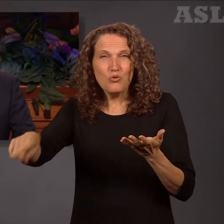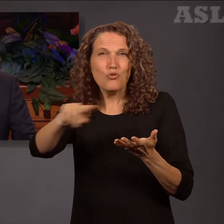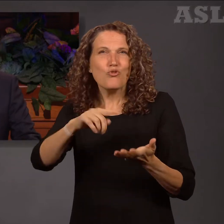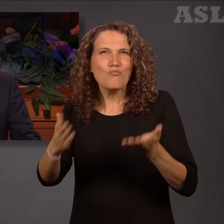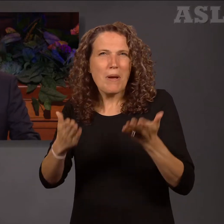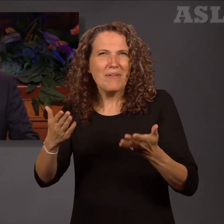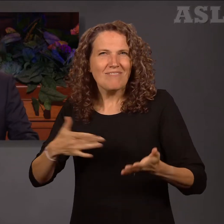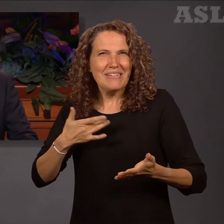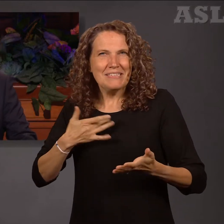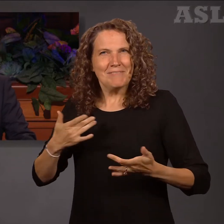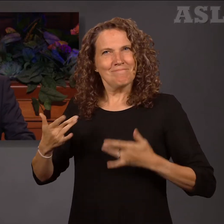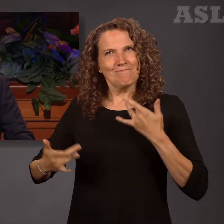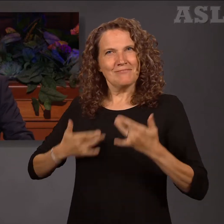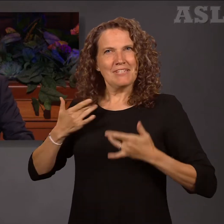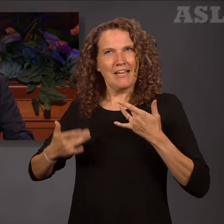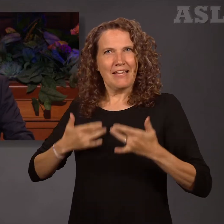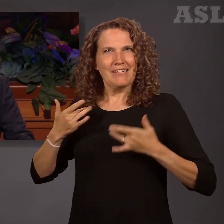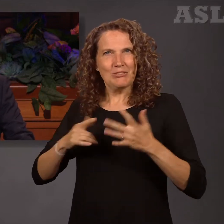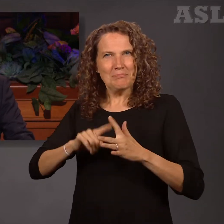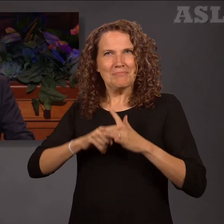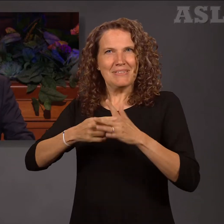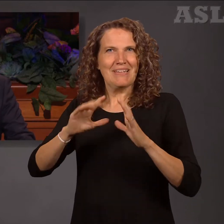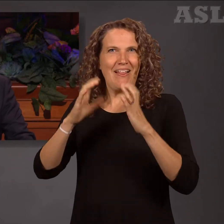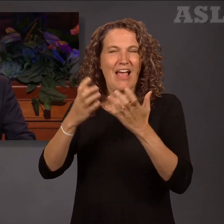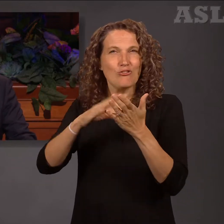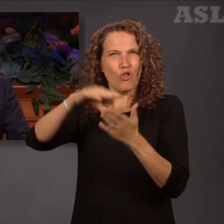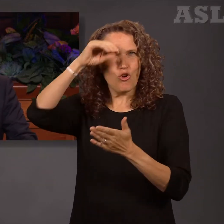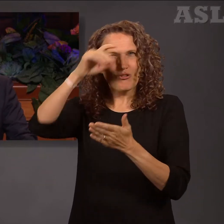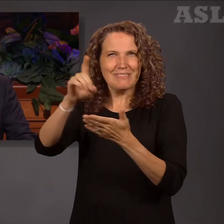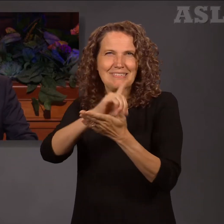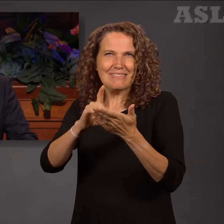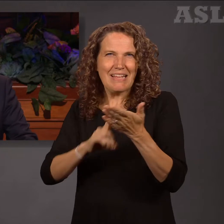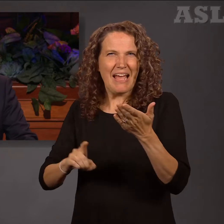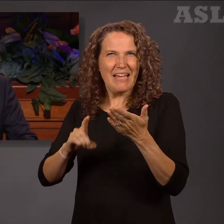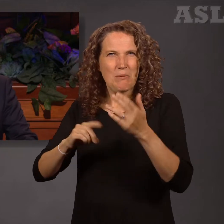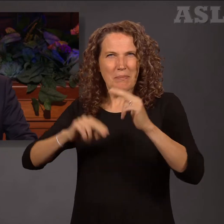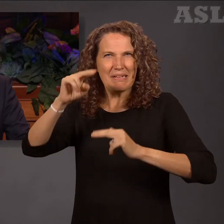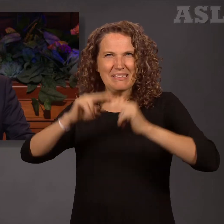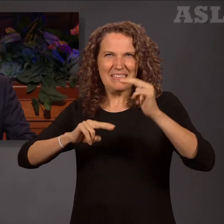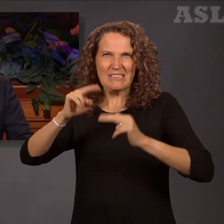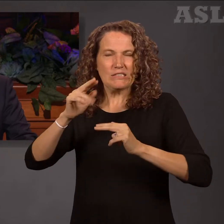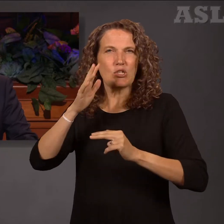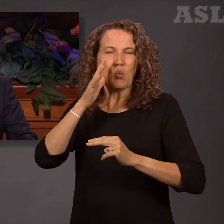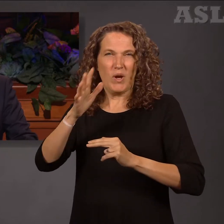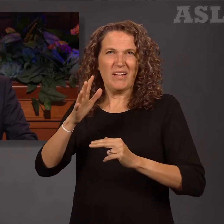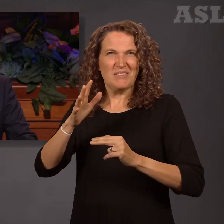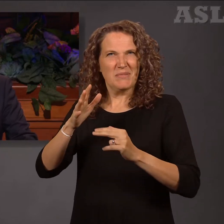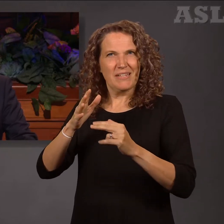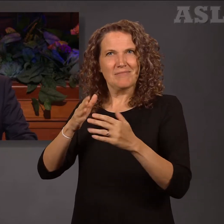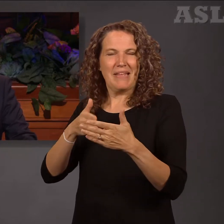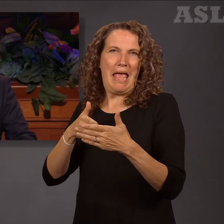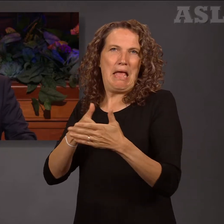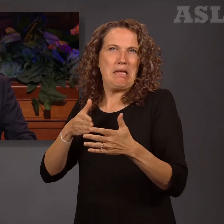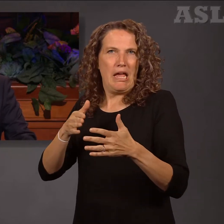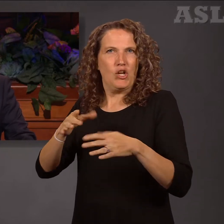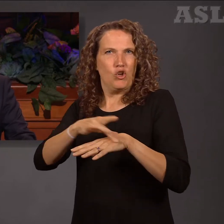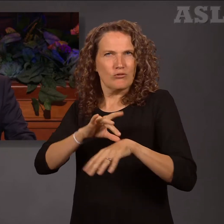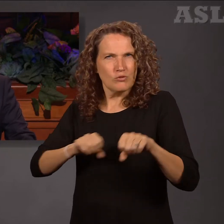to begin this course and learn how to design anti-sizmic structures, to which many of us eagerly